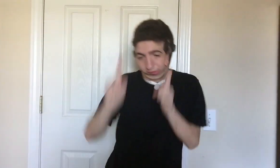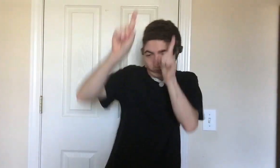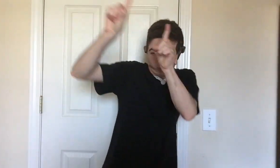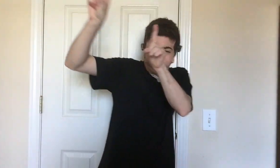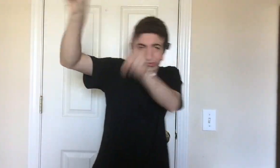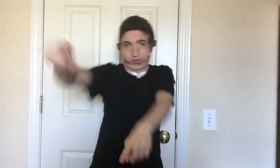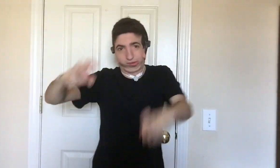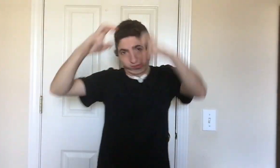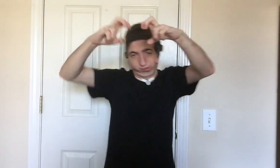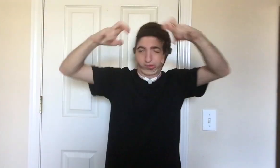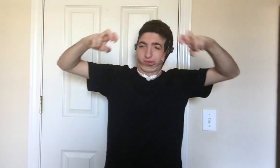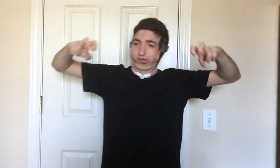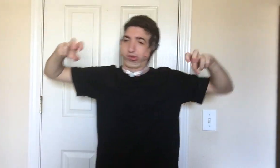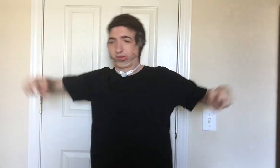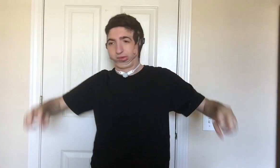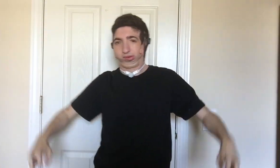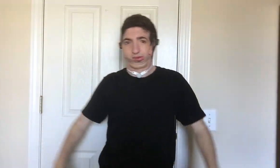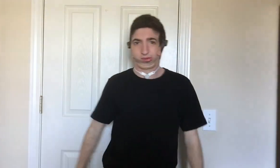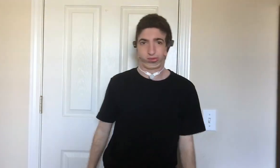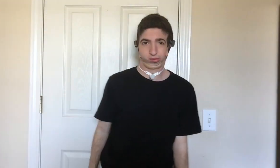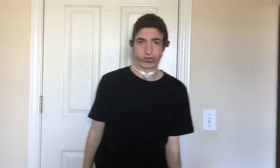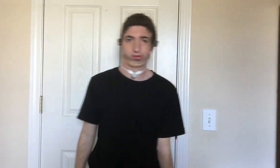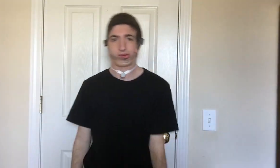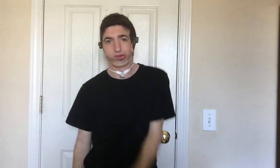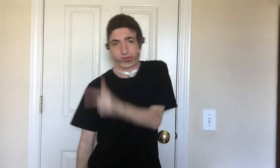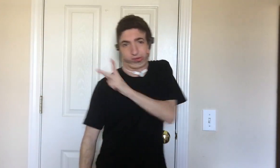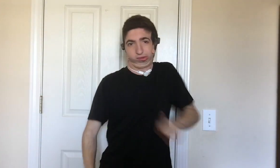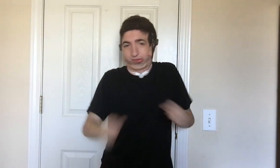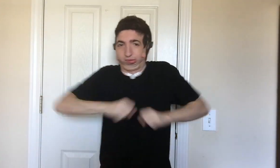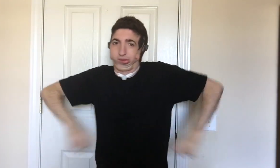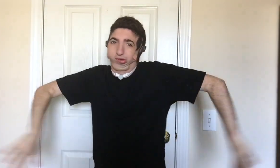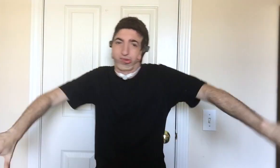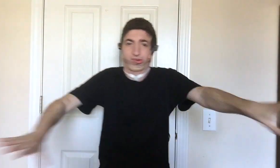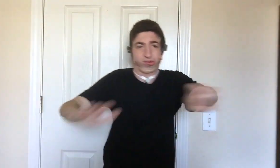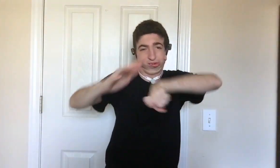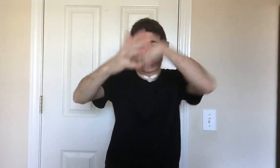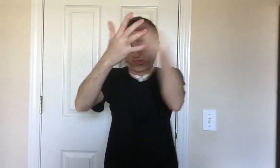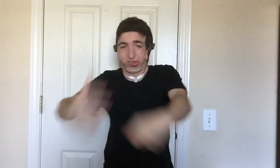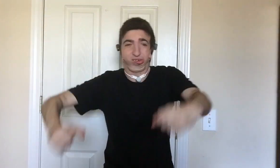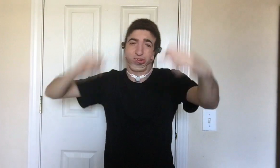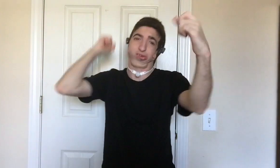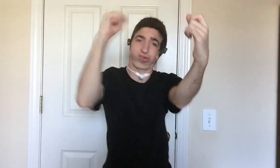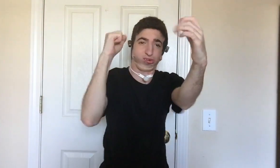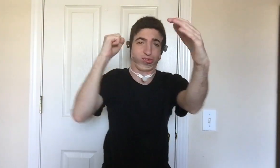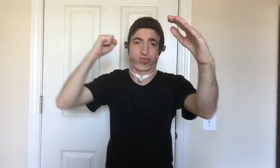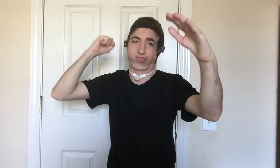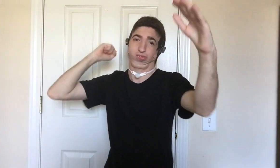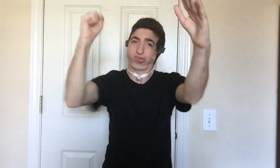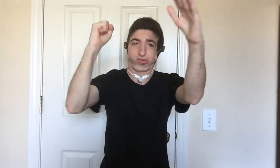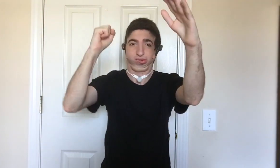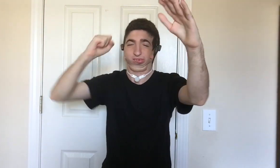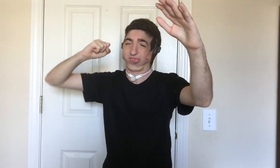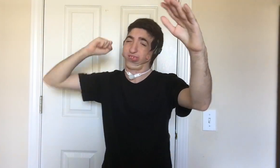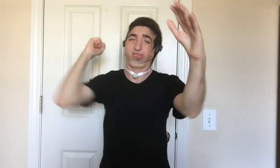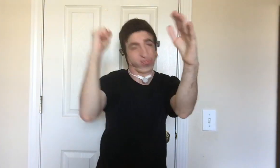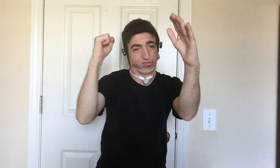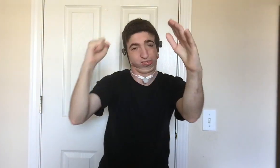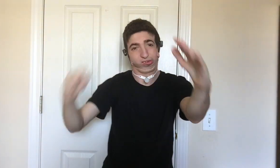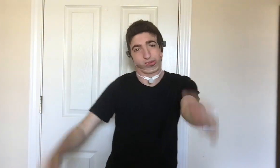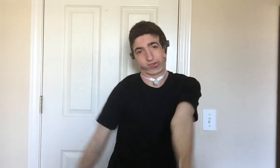for the castle They've got the kingdom marked up And there's